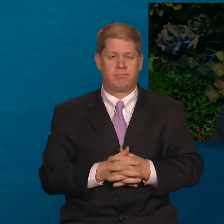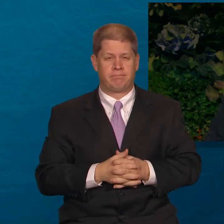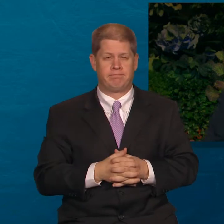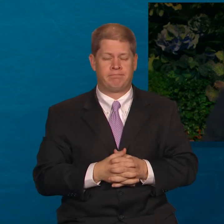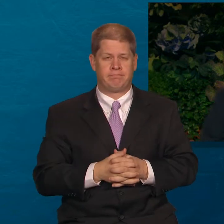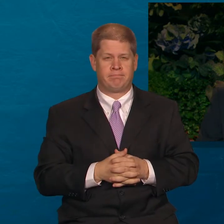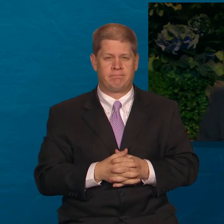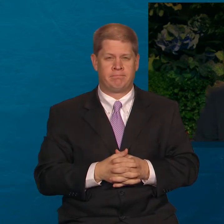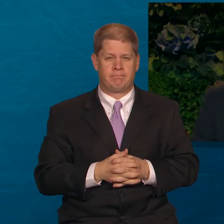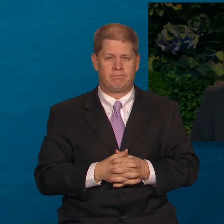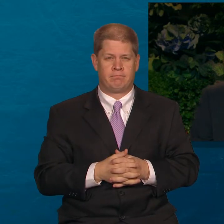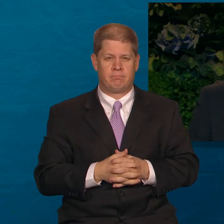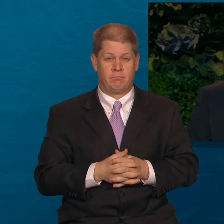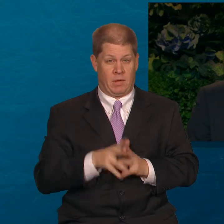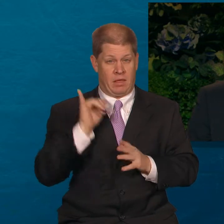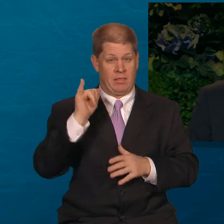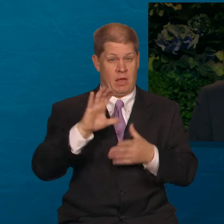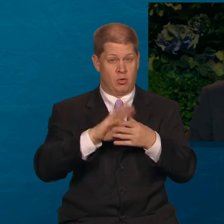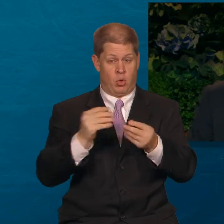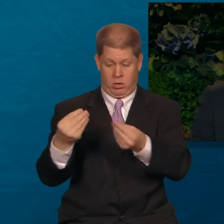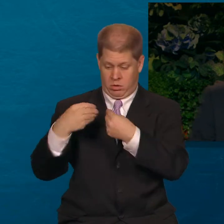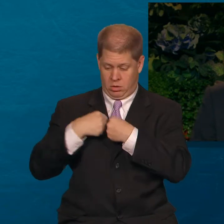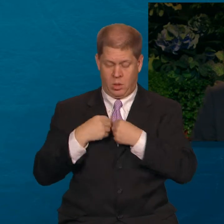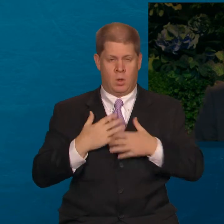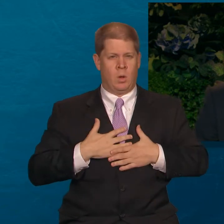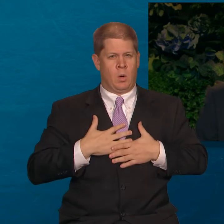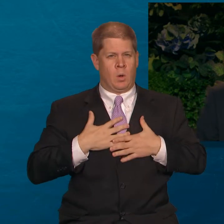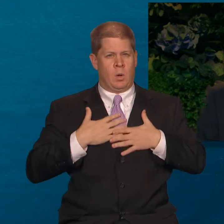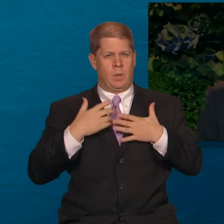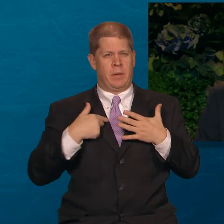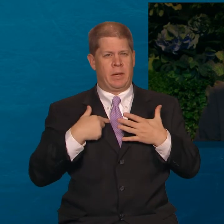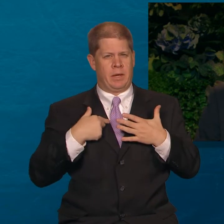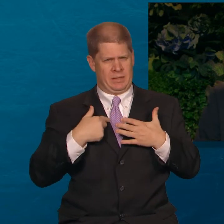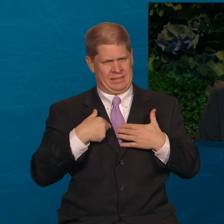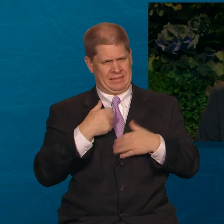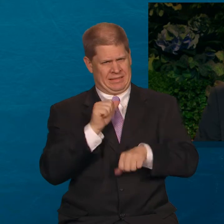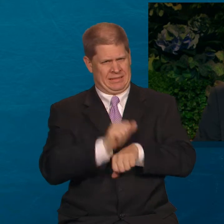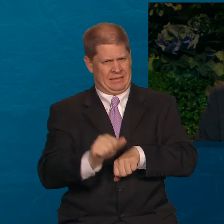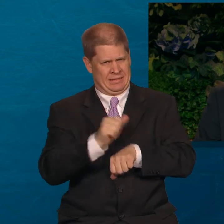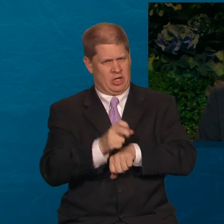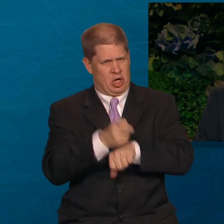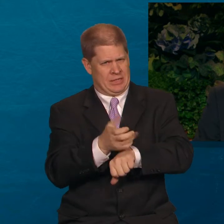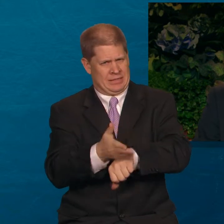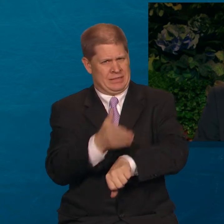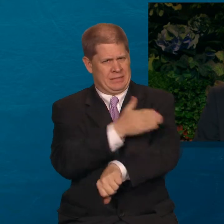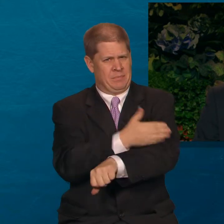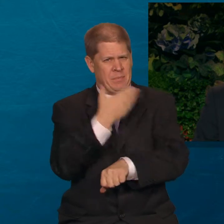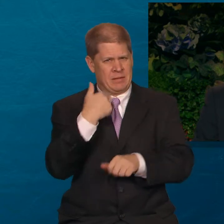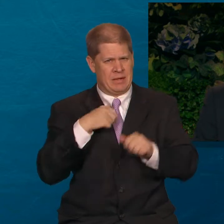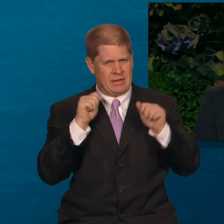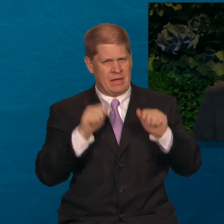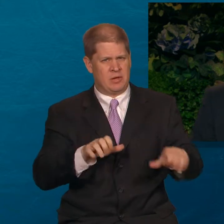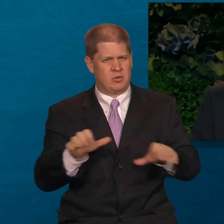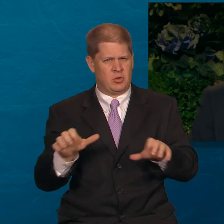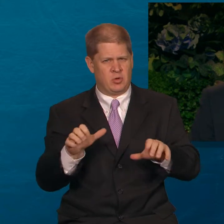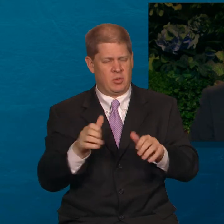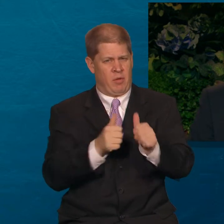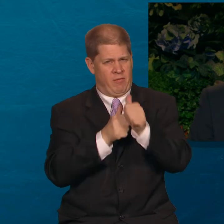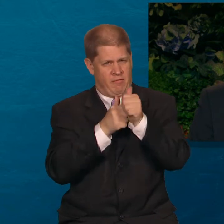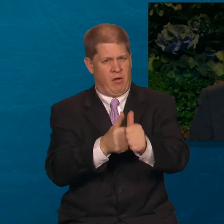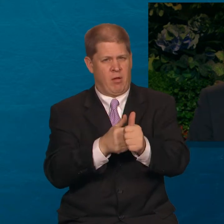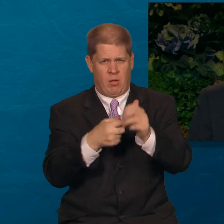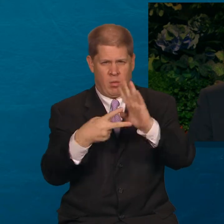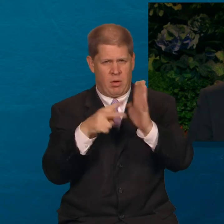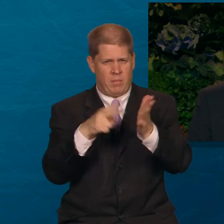This family history story inspires me to try my very best to follow the example of endurance